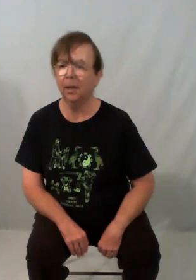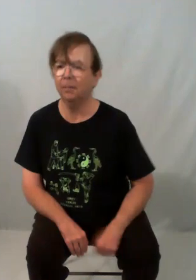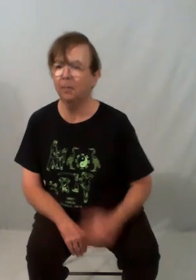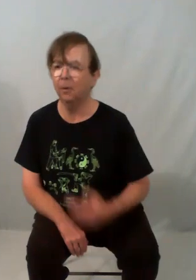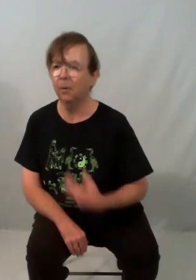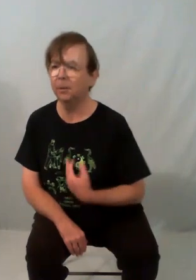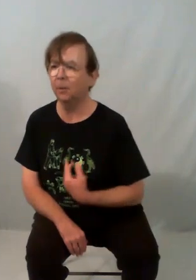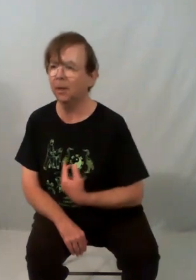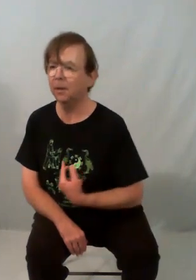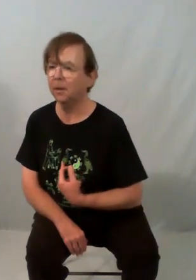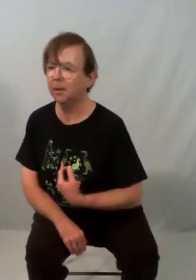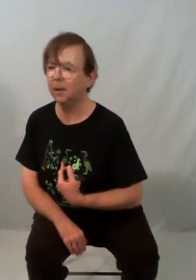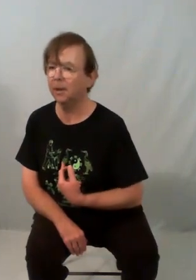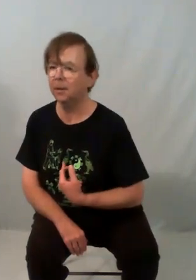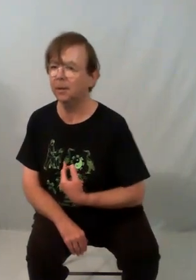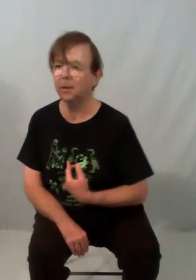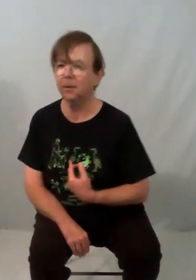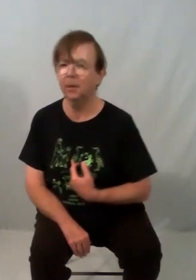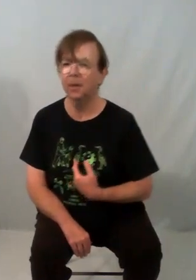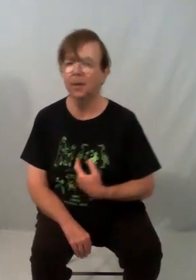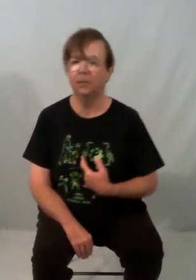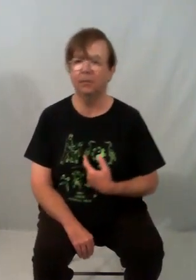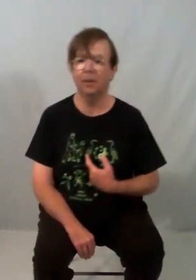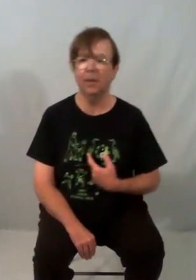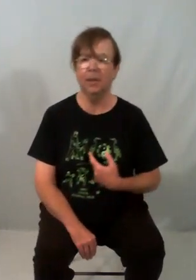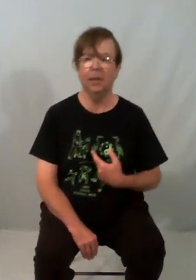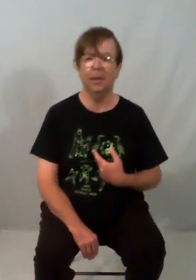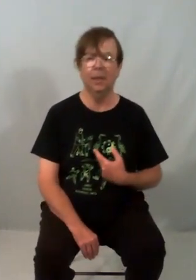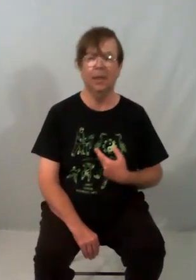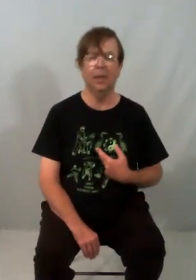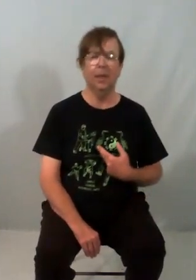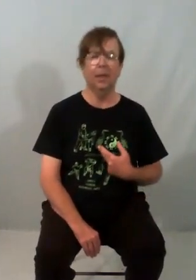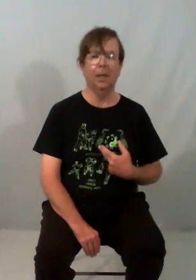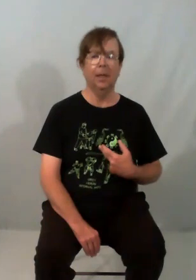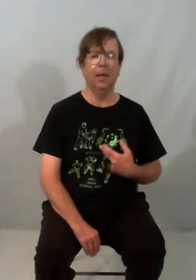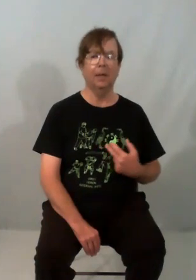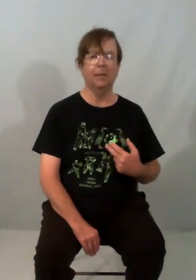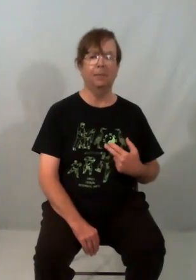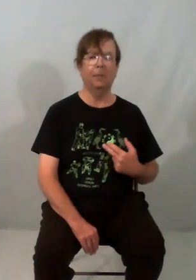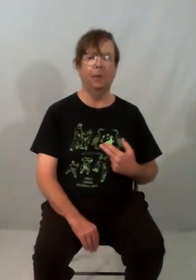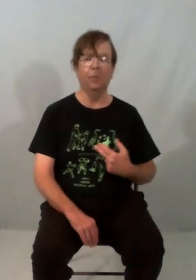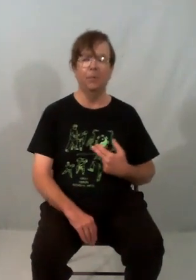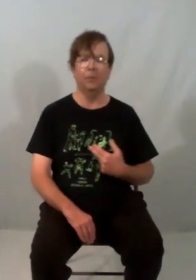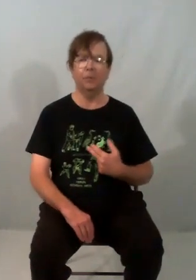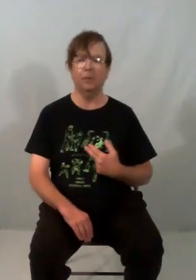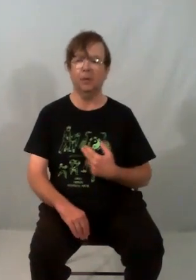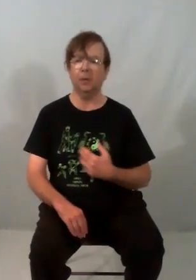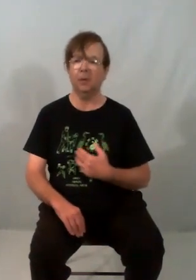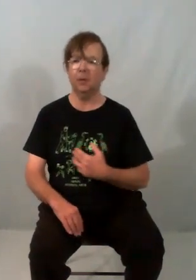forwards, one, I turn, two, three, and then four, move across and